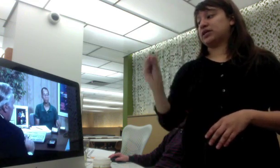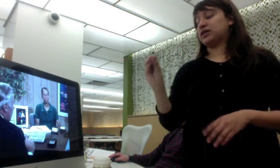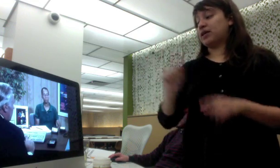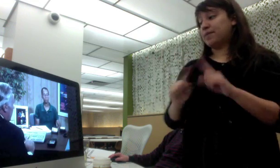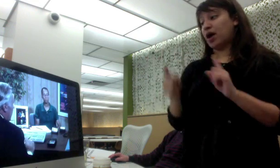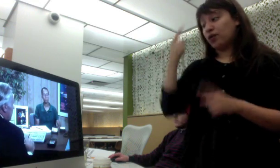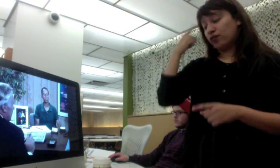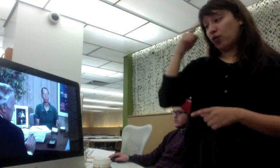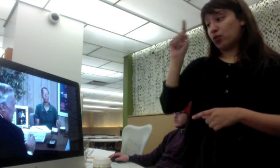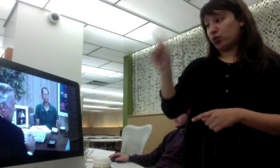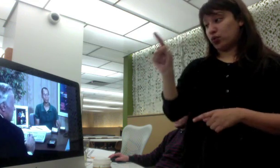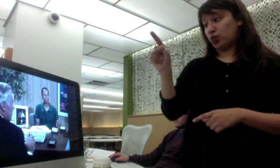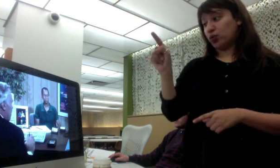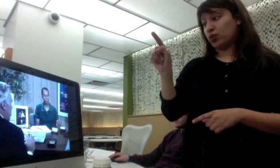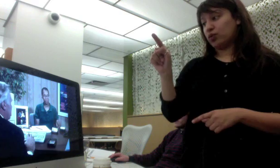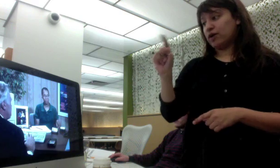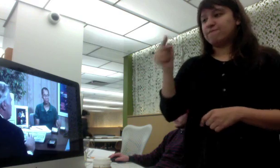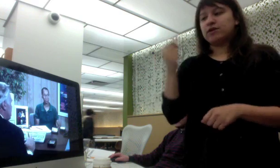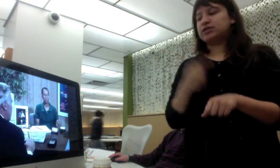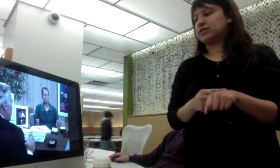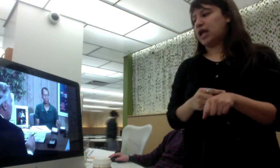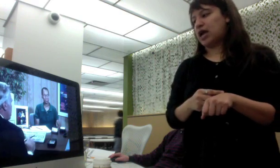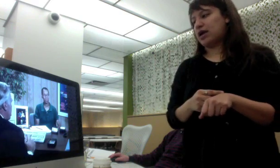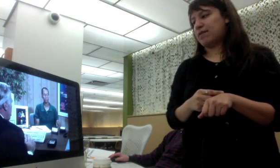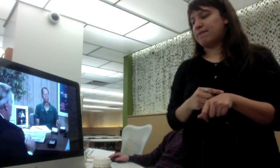buyer, can get her at six and a half percent rate.